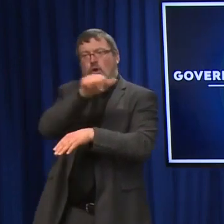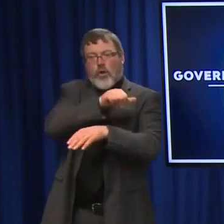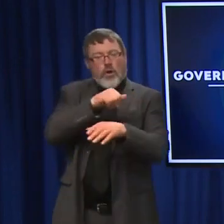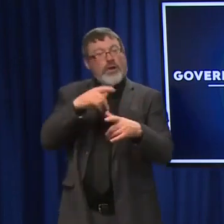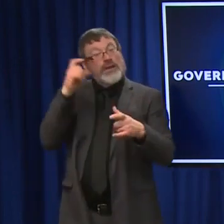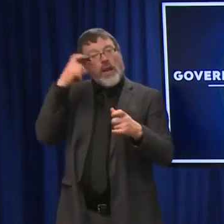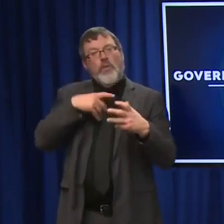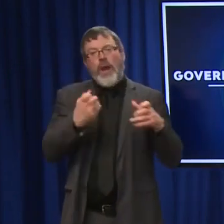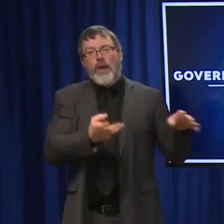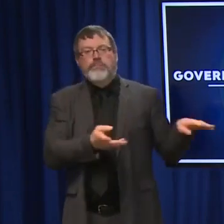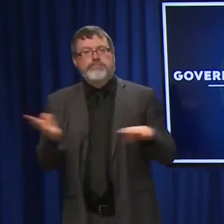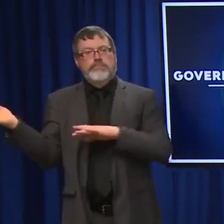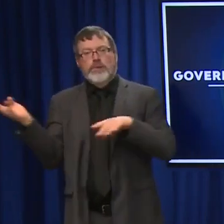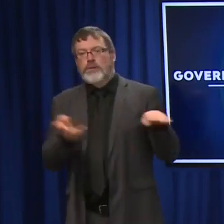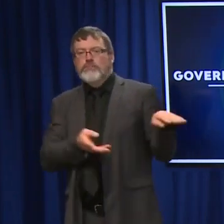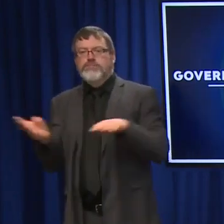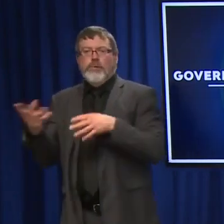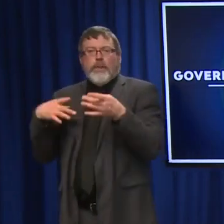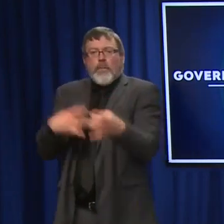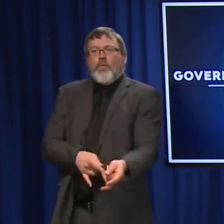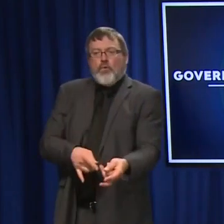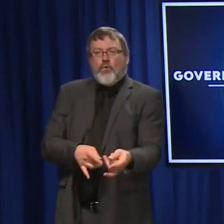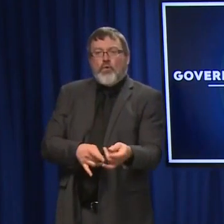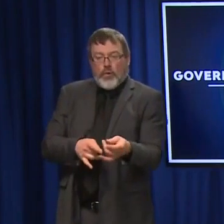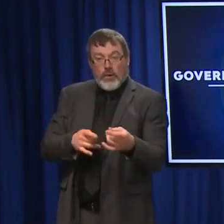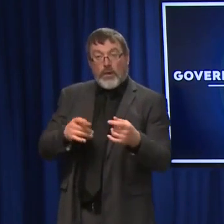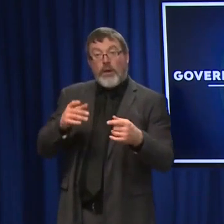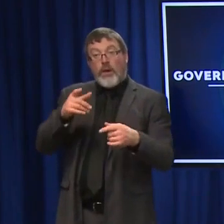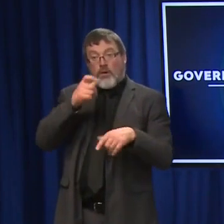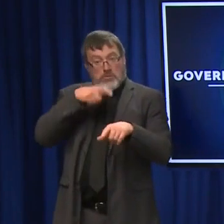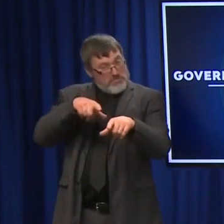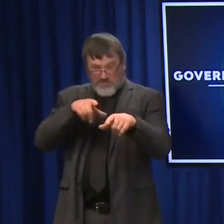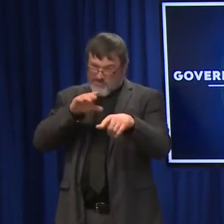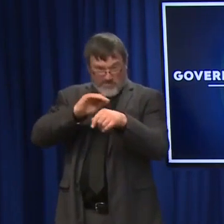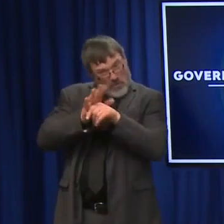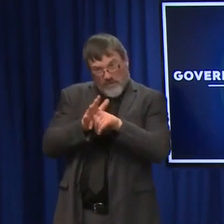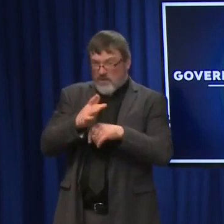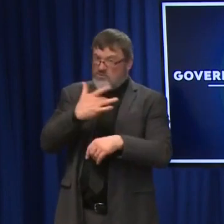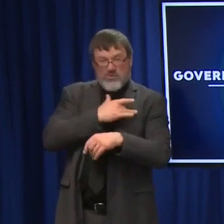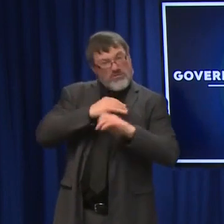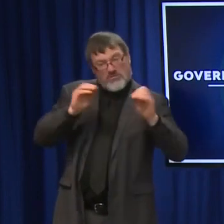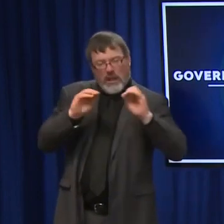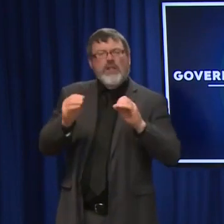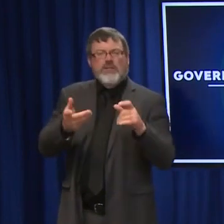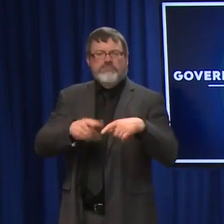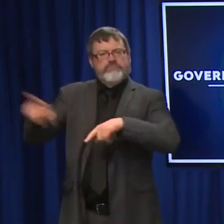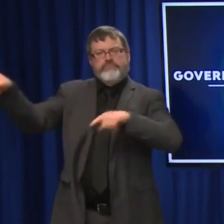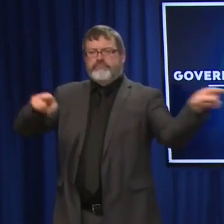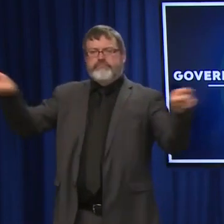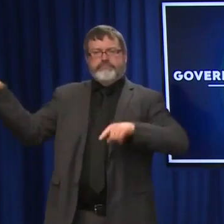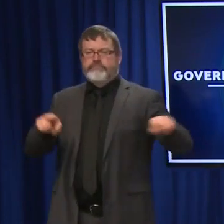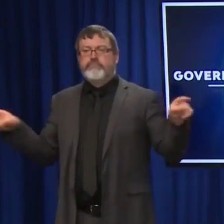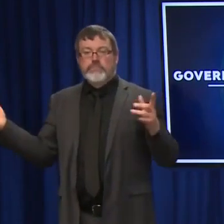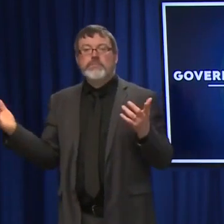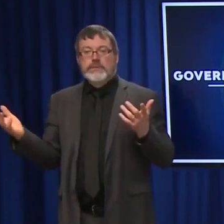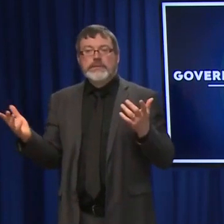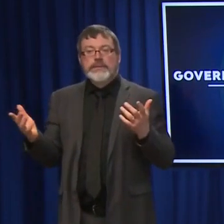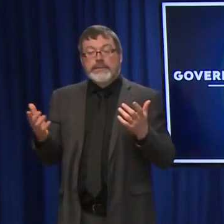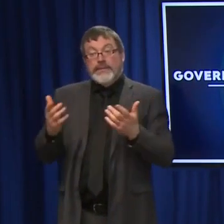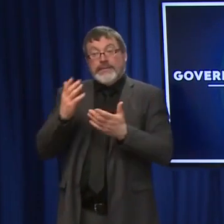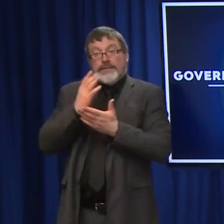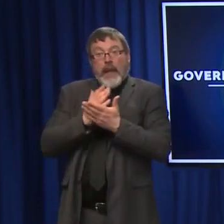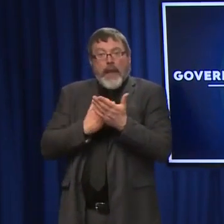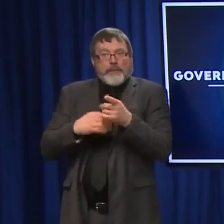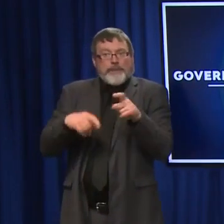people waiting in emergency rooms for, for example, if individuals need to be IEA'd, we're trying to get those moved forward. If there are